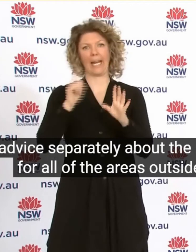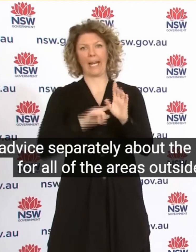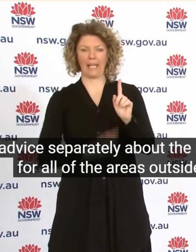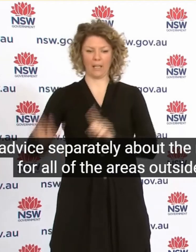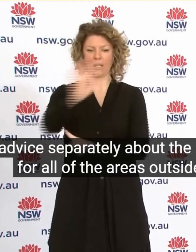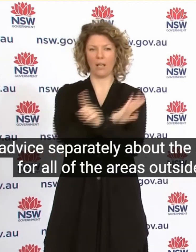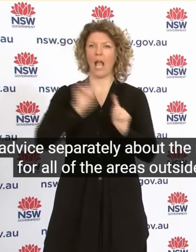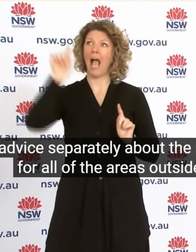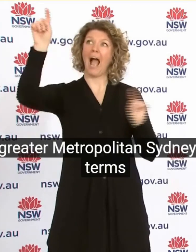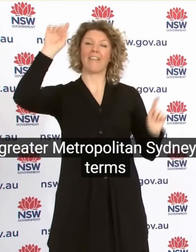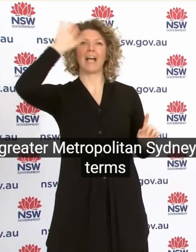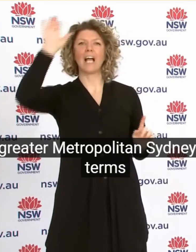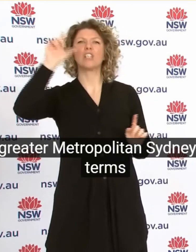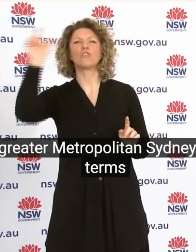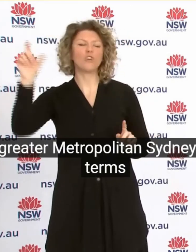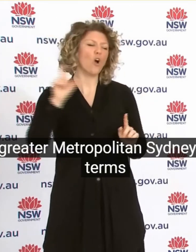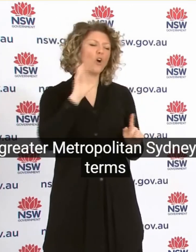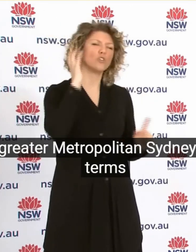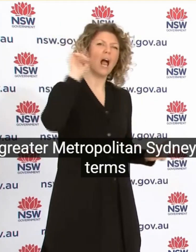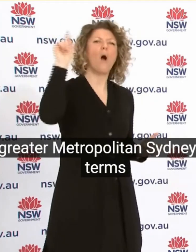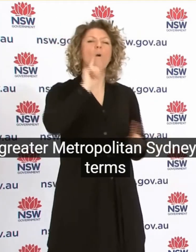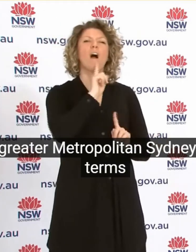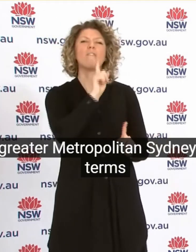In Terms Of What We Buy Advice To Government